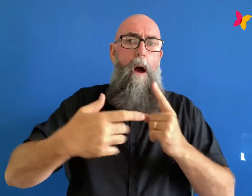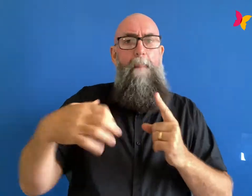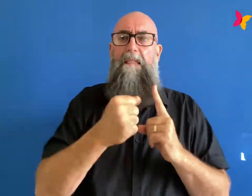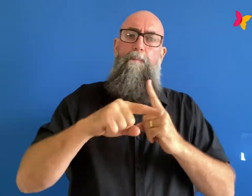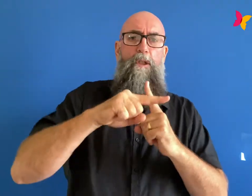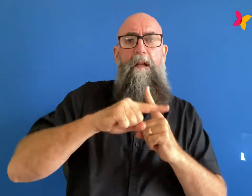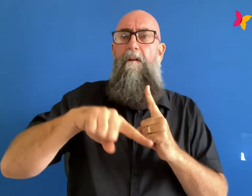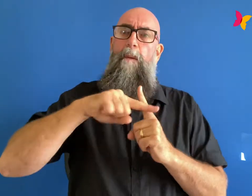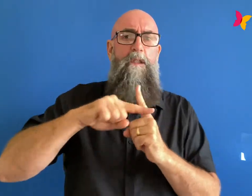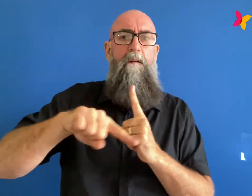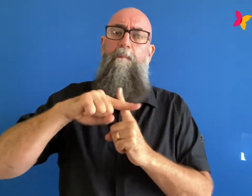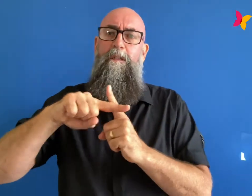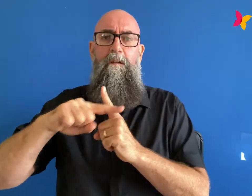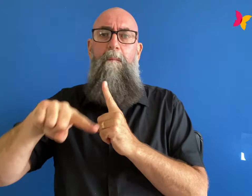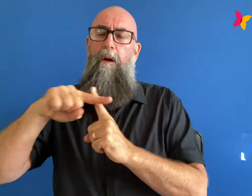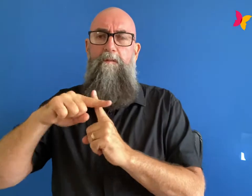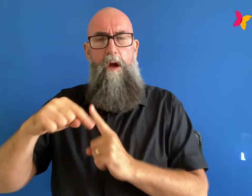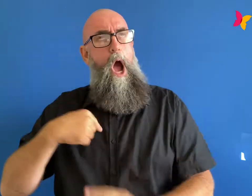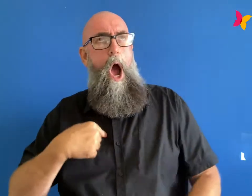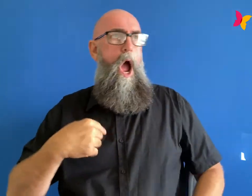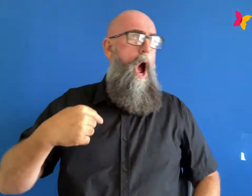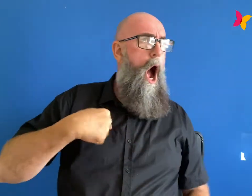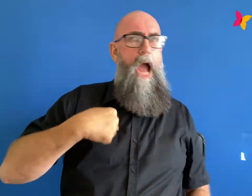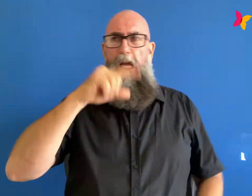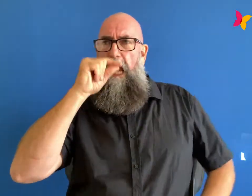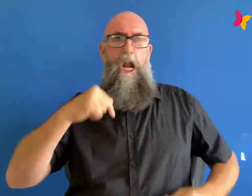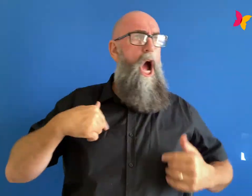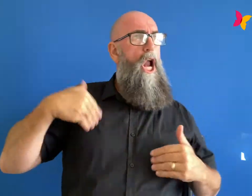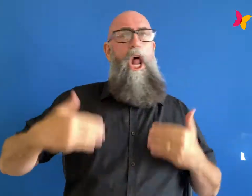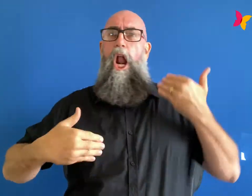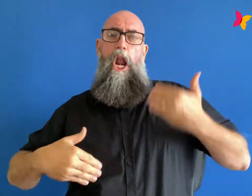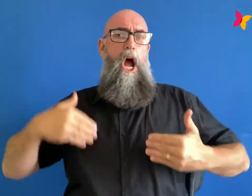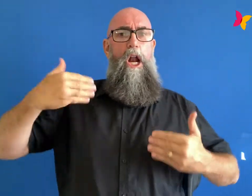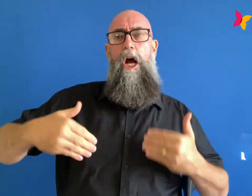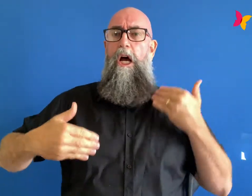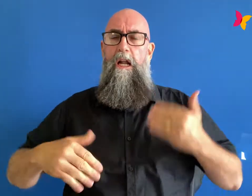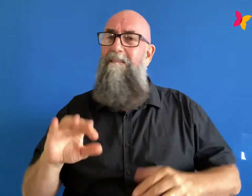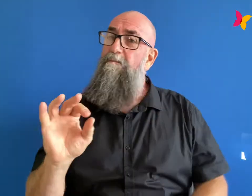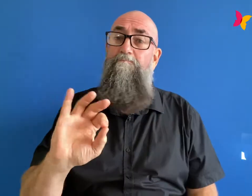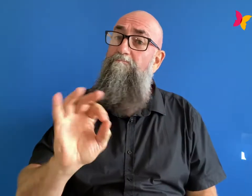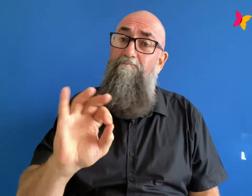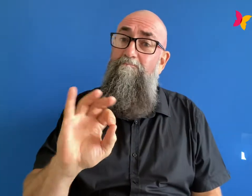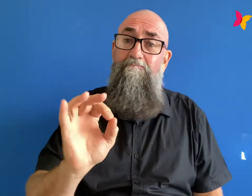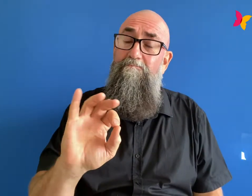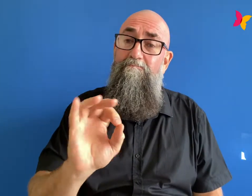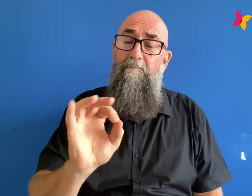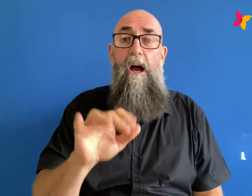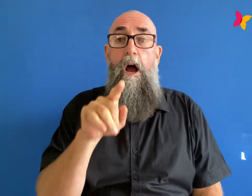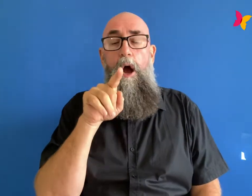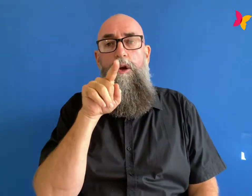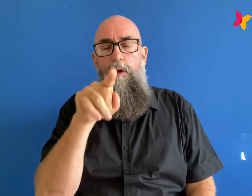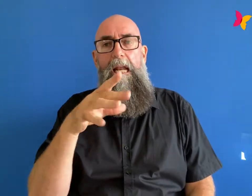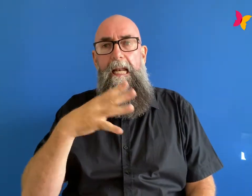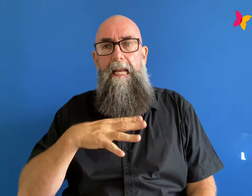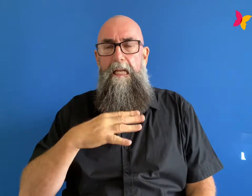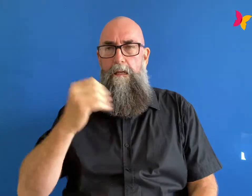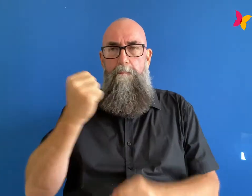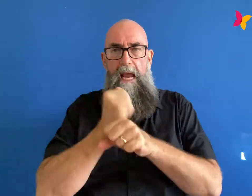you're not walking around saying i am well i am lovely it's not that it's actually trying to get your mind into a sort of fairer